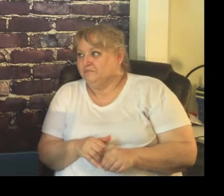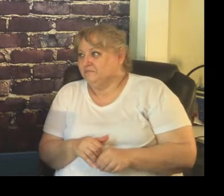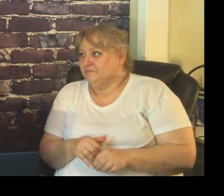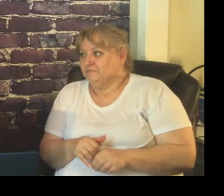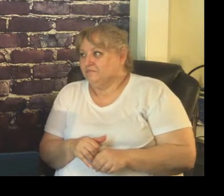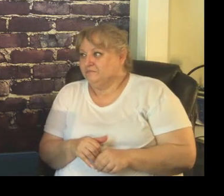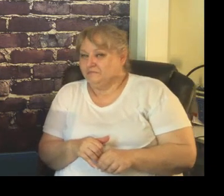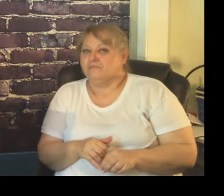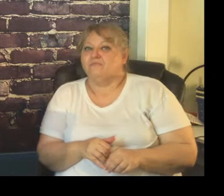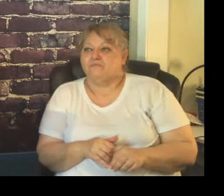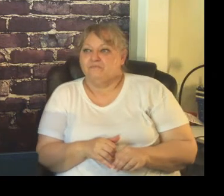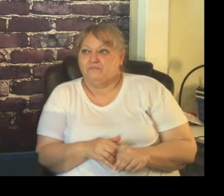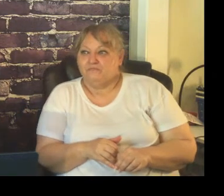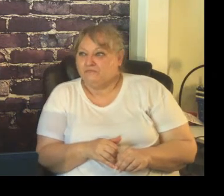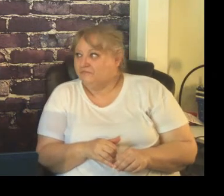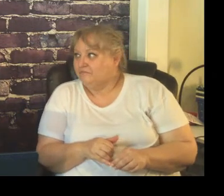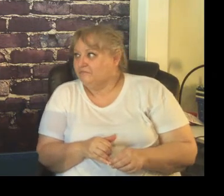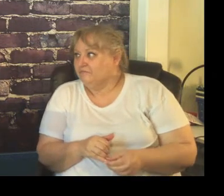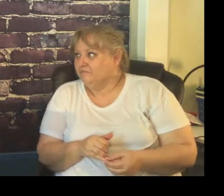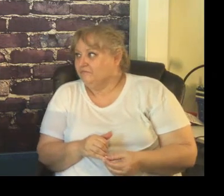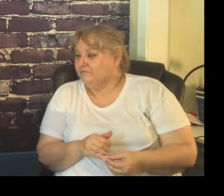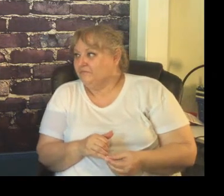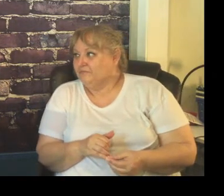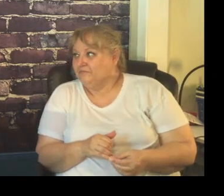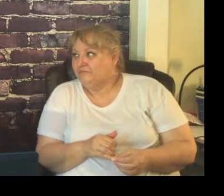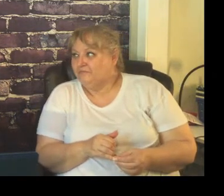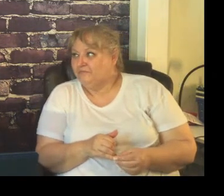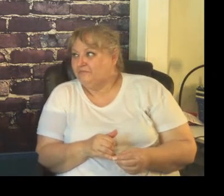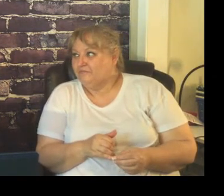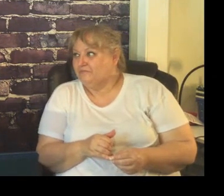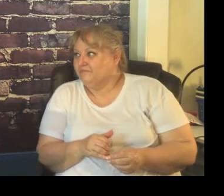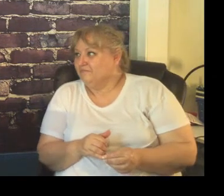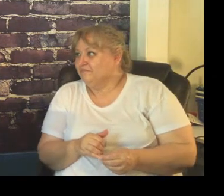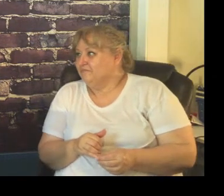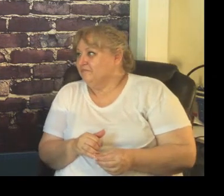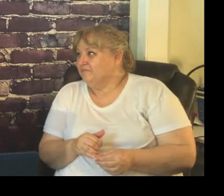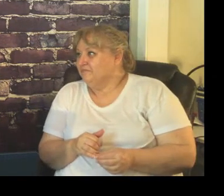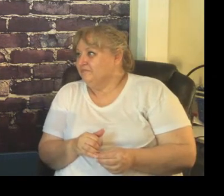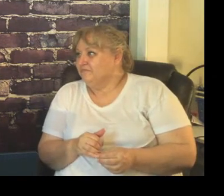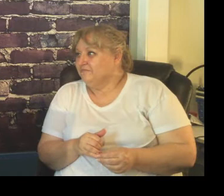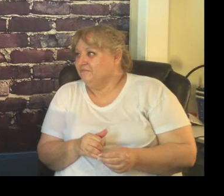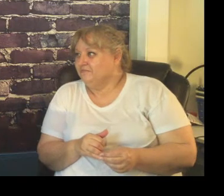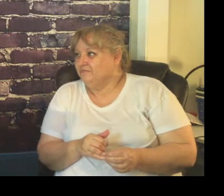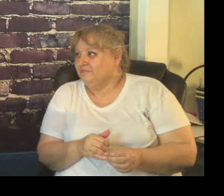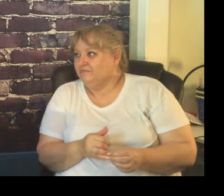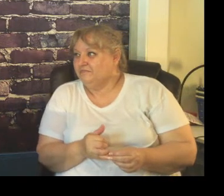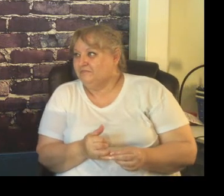until they leave now some stuff that I looked at they focus more on the discipline aspect